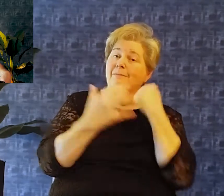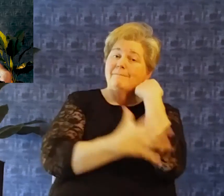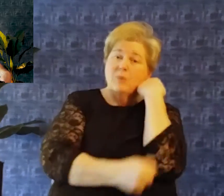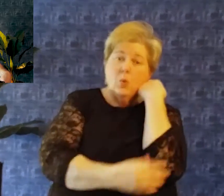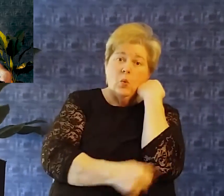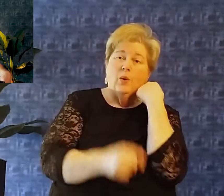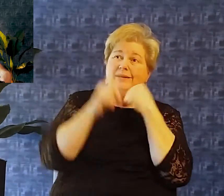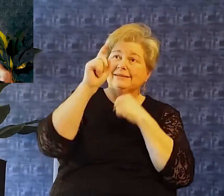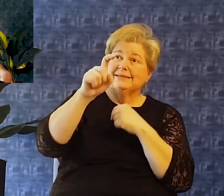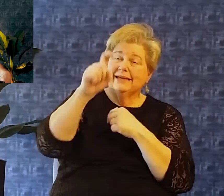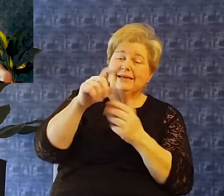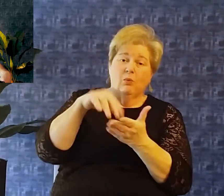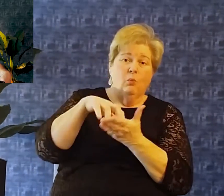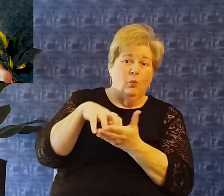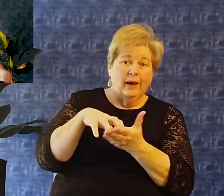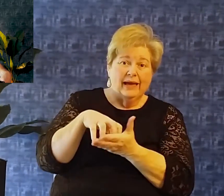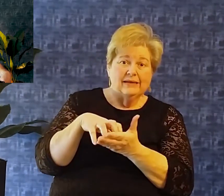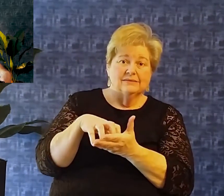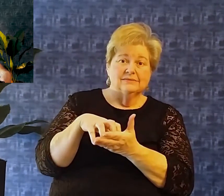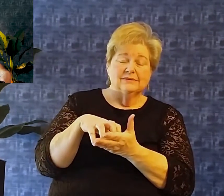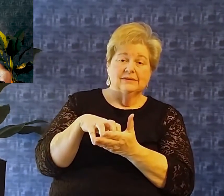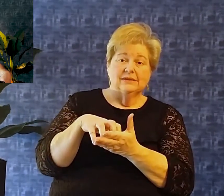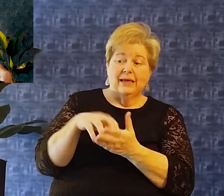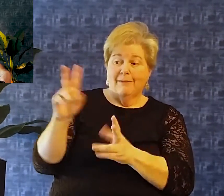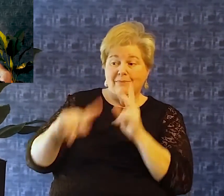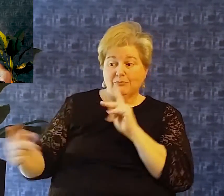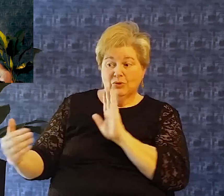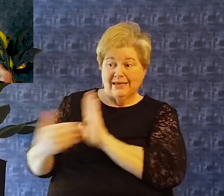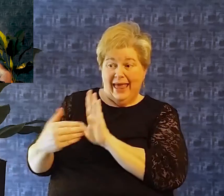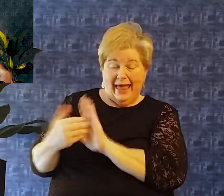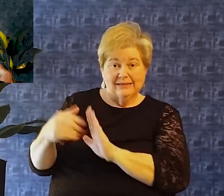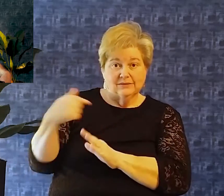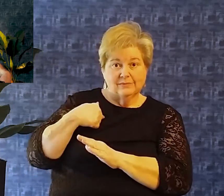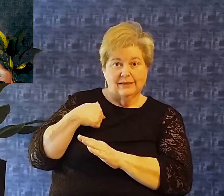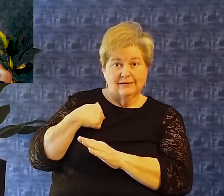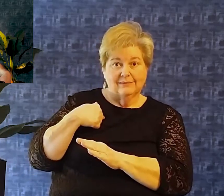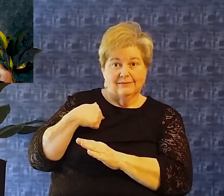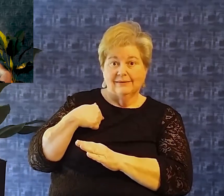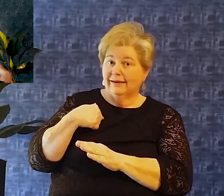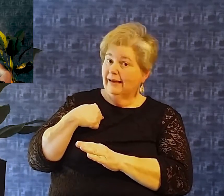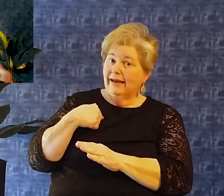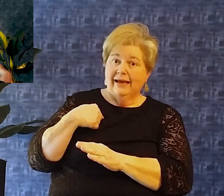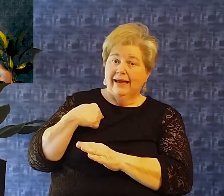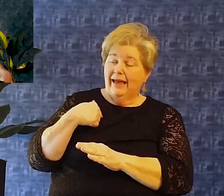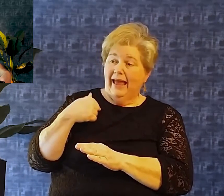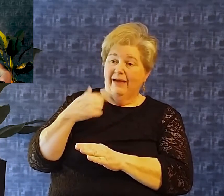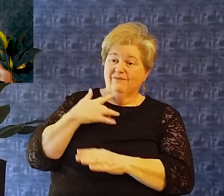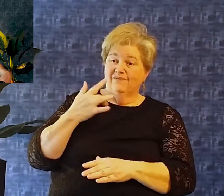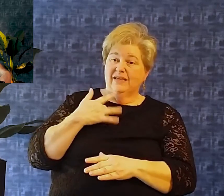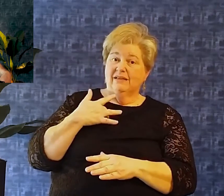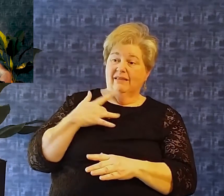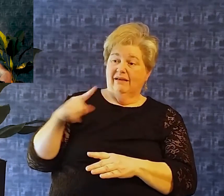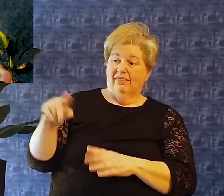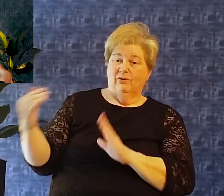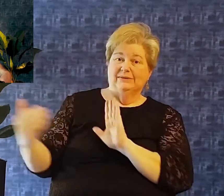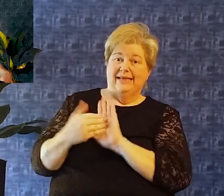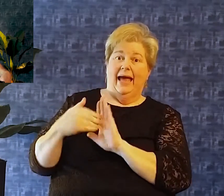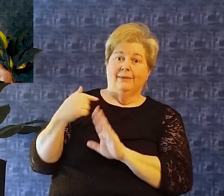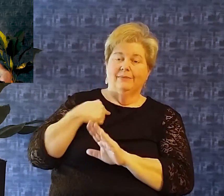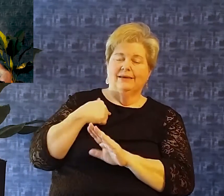I am weak. I am in this moment of weakness Men are coming against me. I'm vulnerable. I feel like i'm being